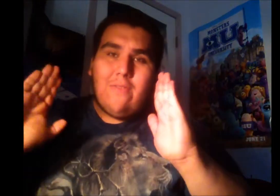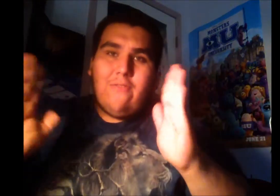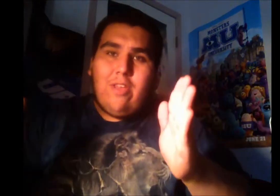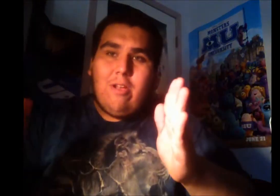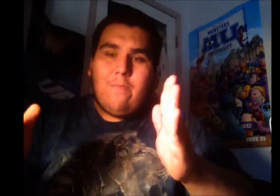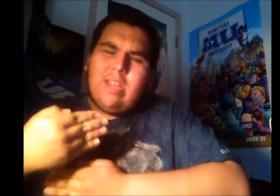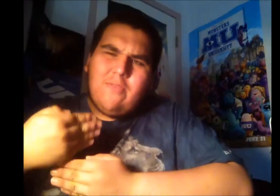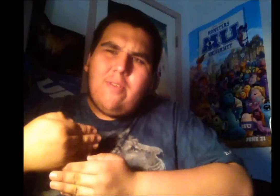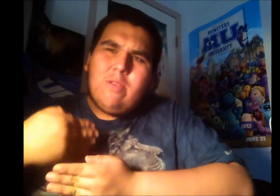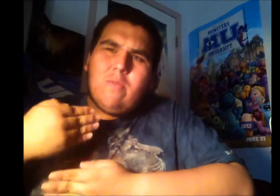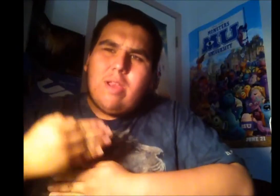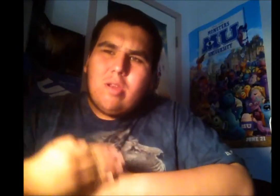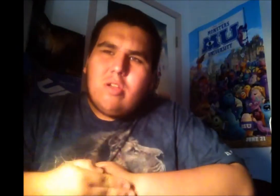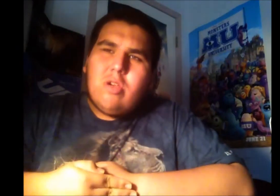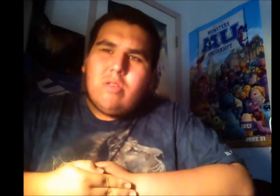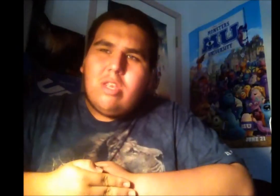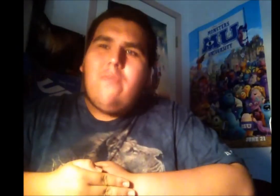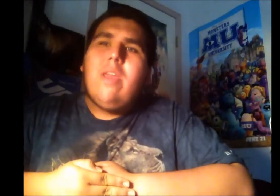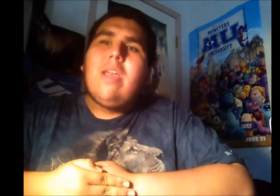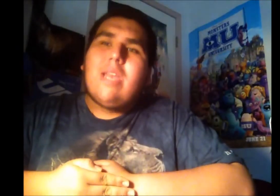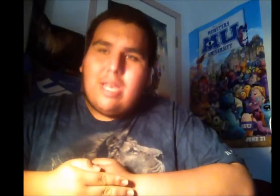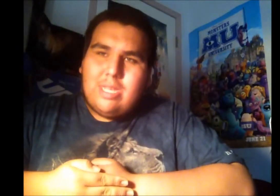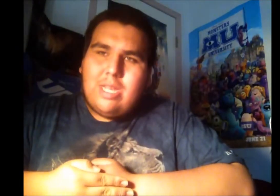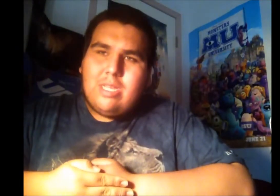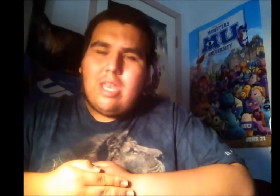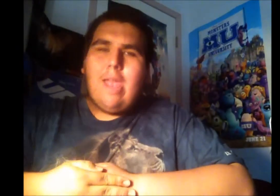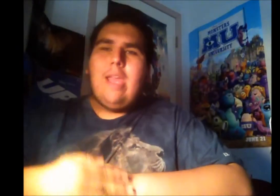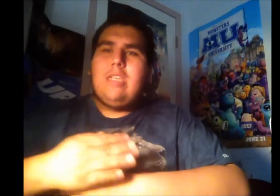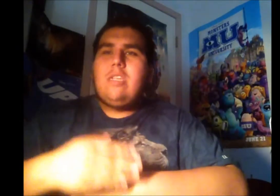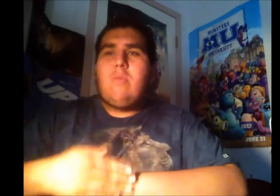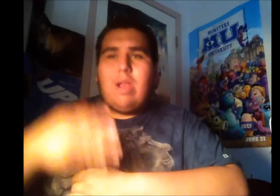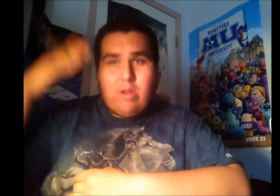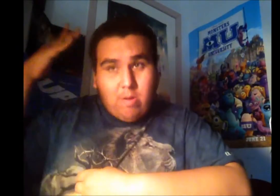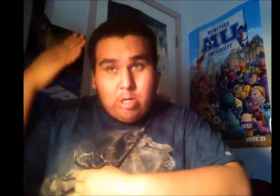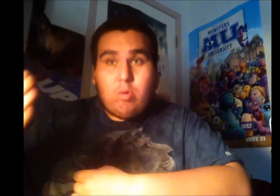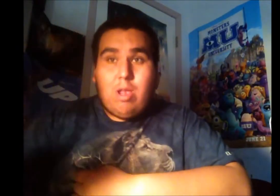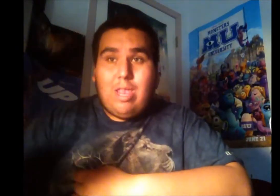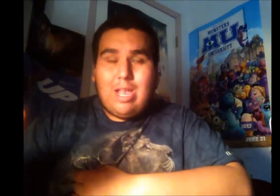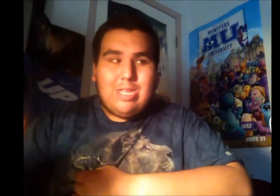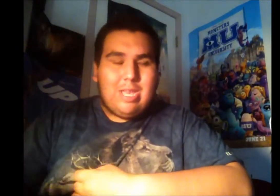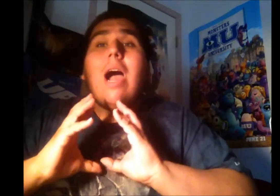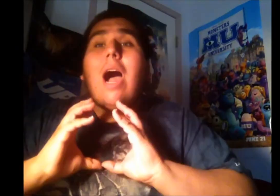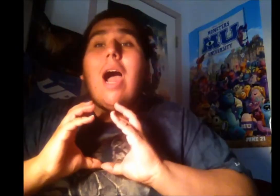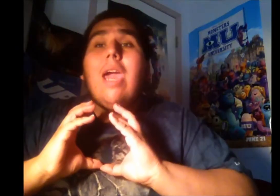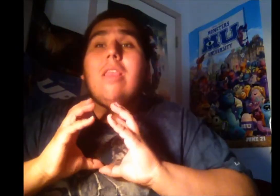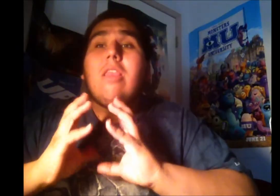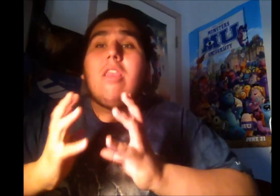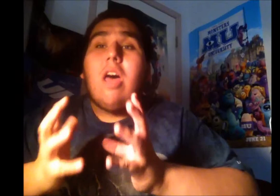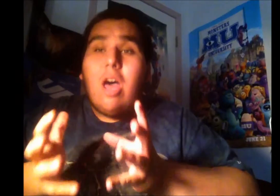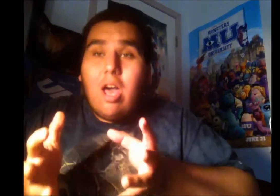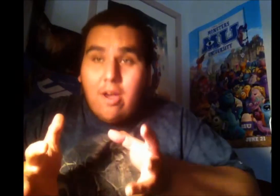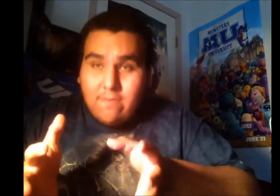film. And it's from director Joseph Kaczynski. He's the director of Tron Legacy. I loved